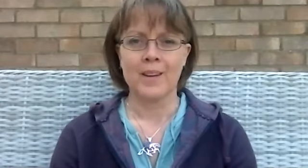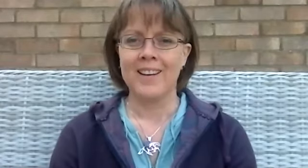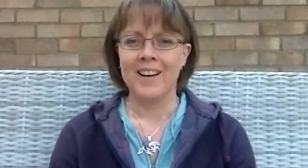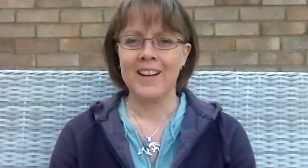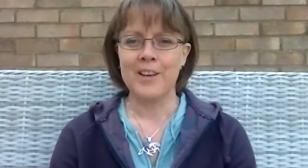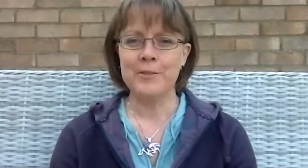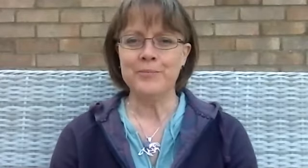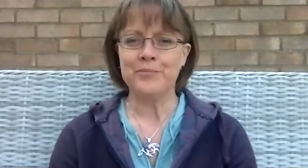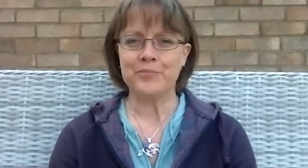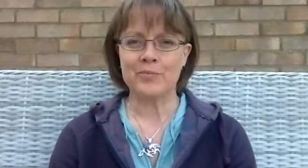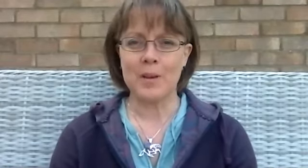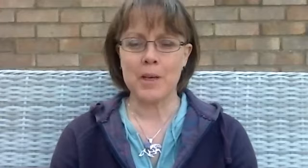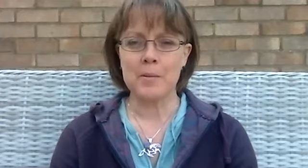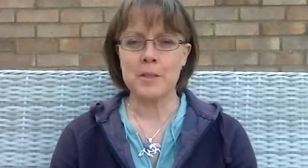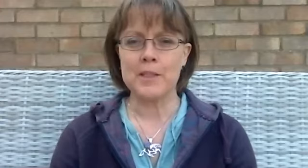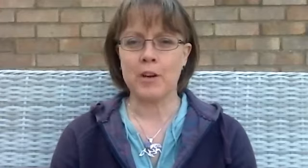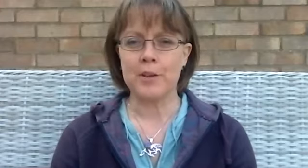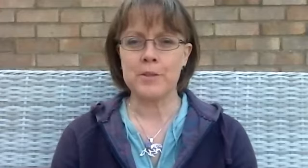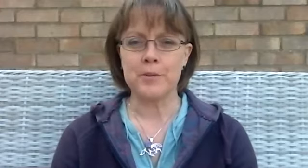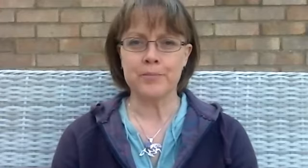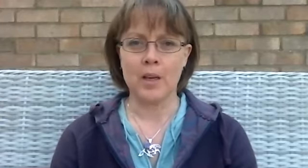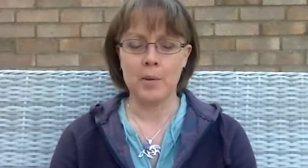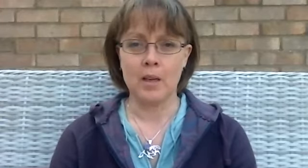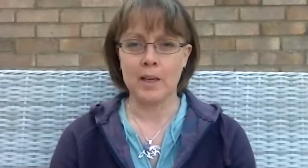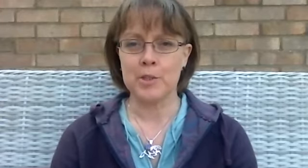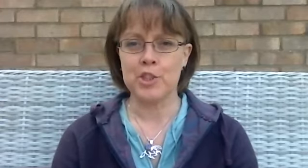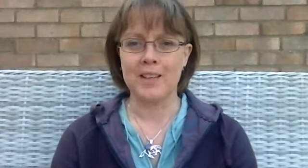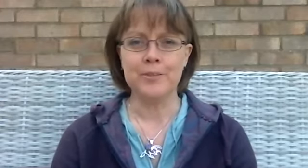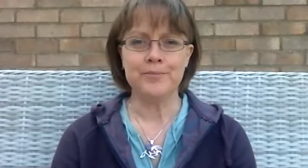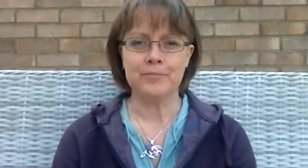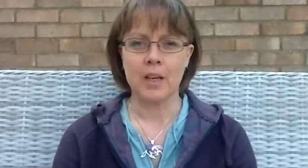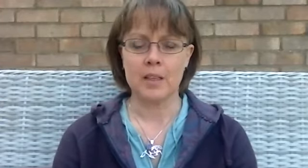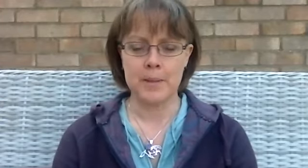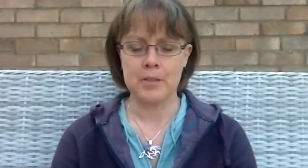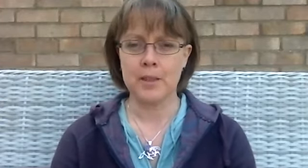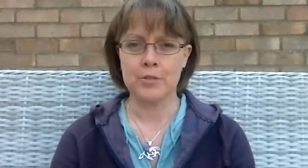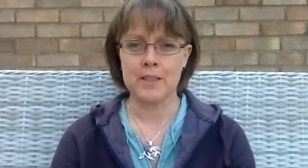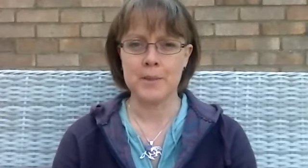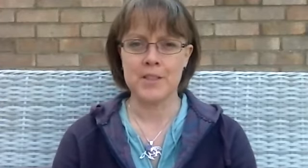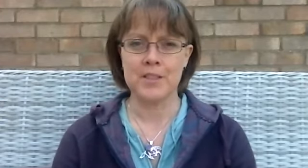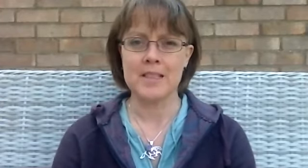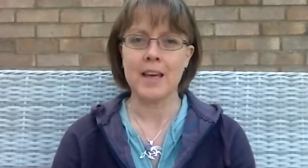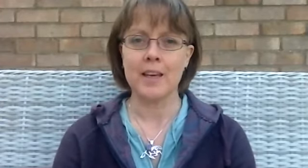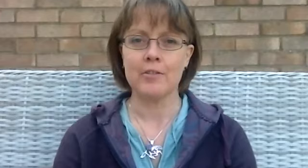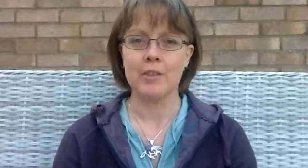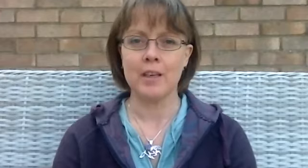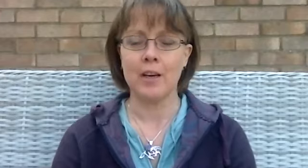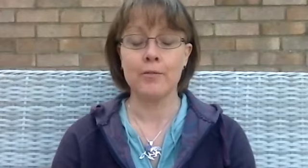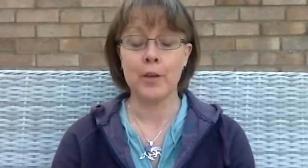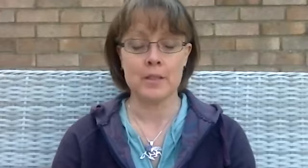Hello, my name is Louise Rhodes. I'm a light language channel. I'm going to be doing a translation today focusing